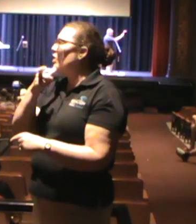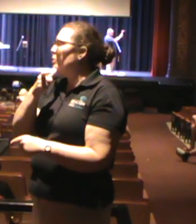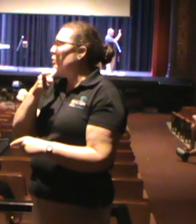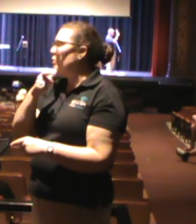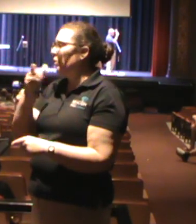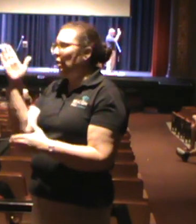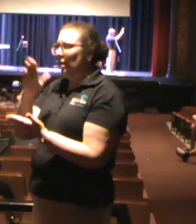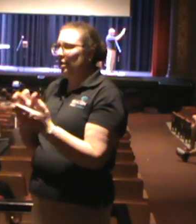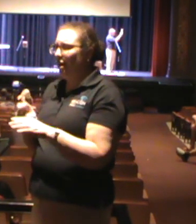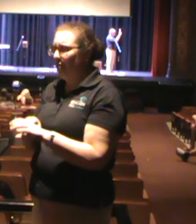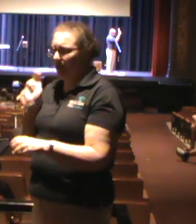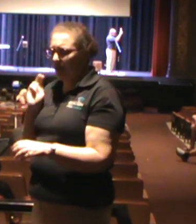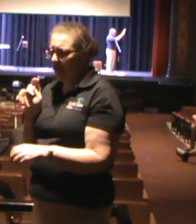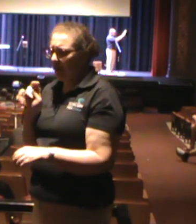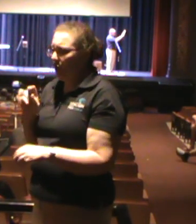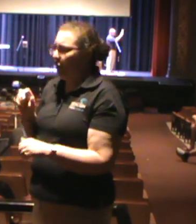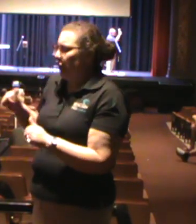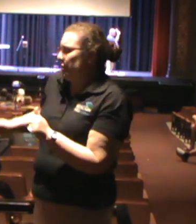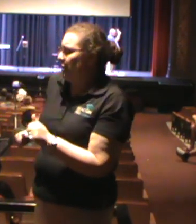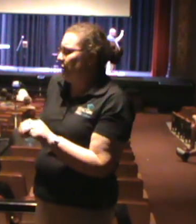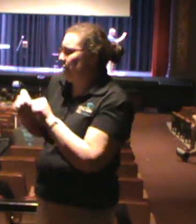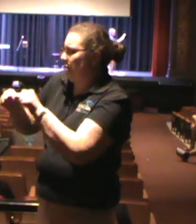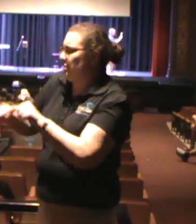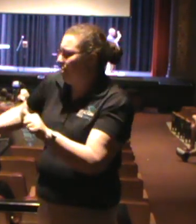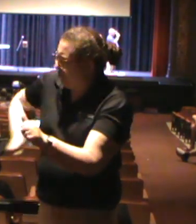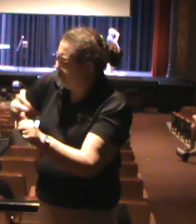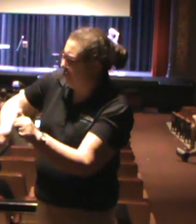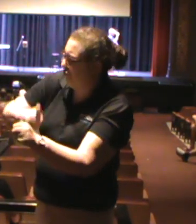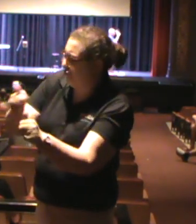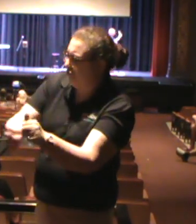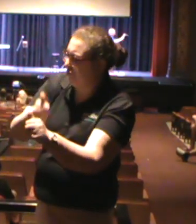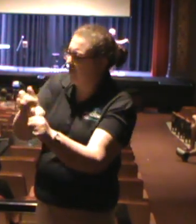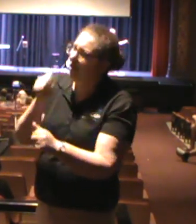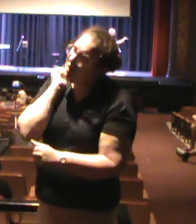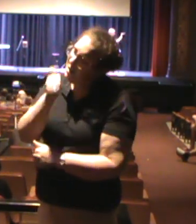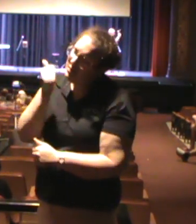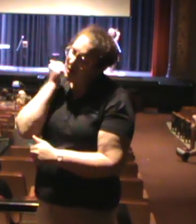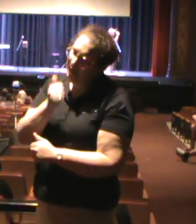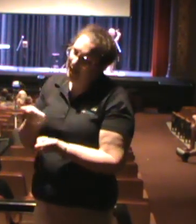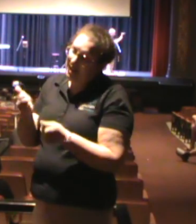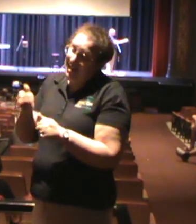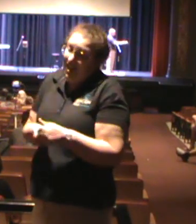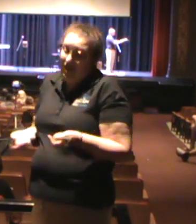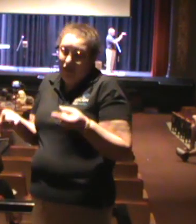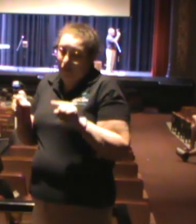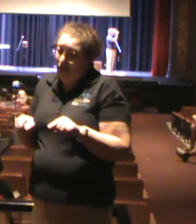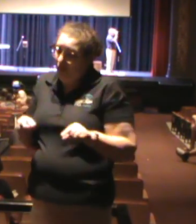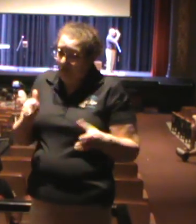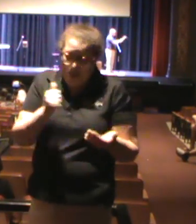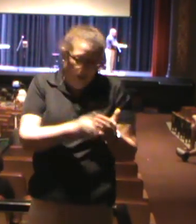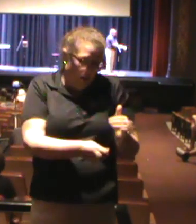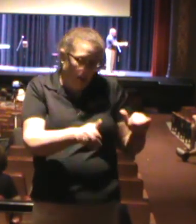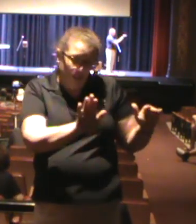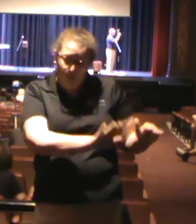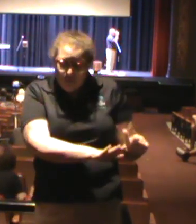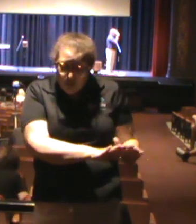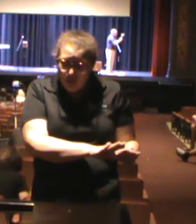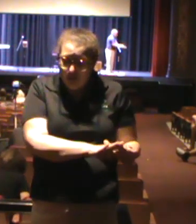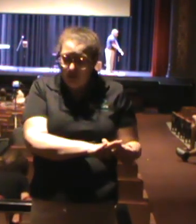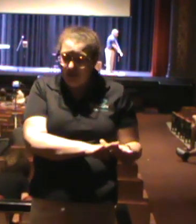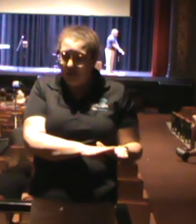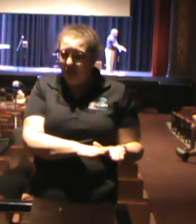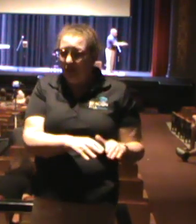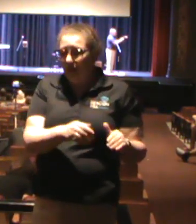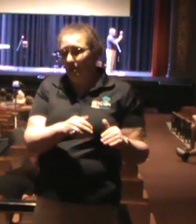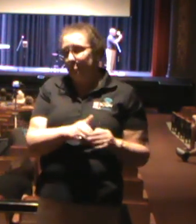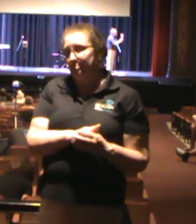keeps running after us every single day. Who never gives up. Lord, even when we hide in the valleys, even when we hide in the